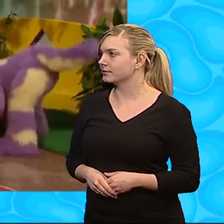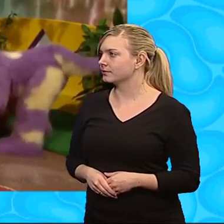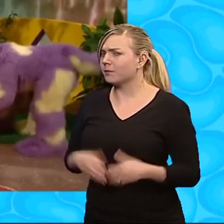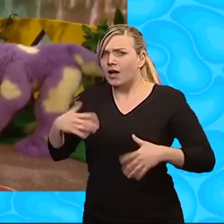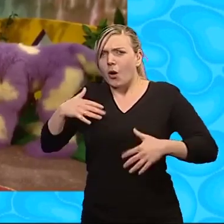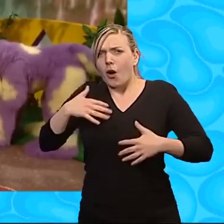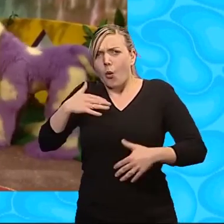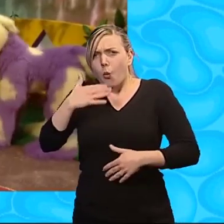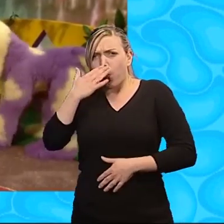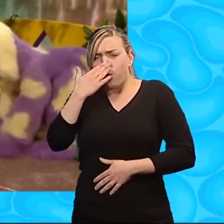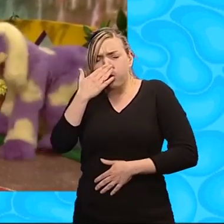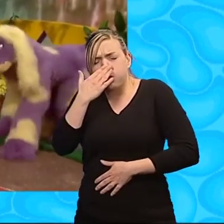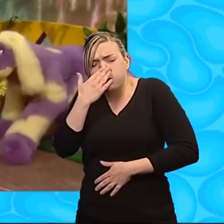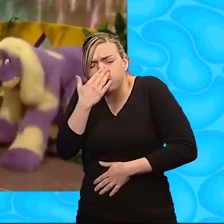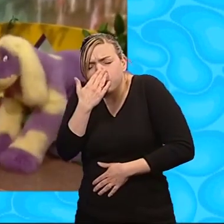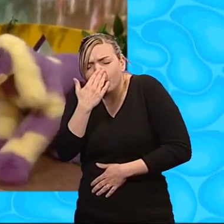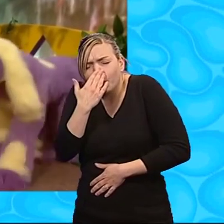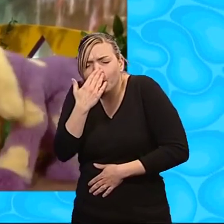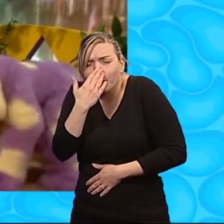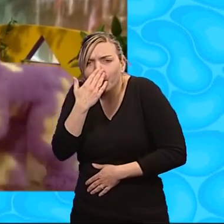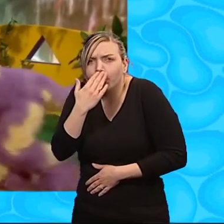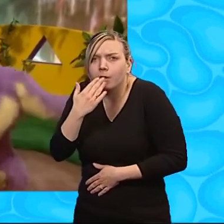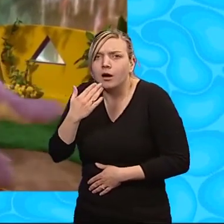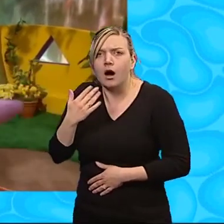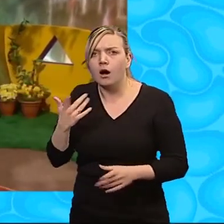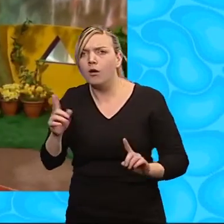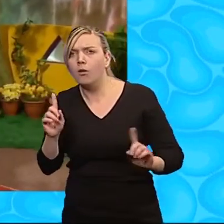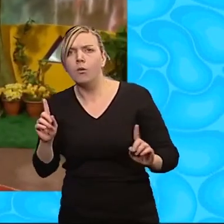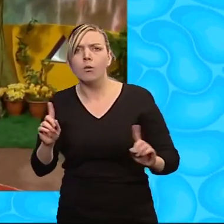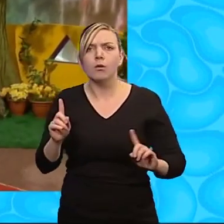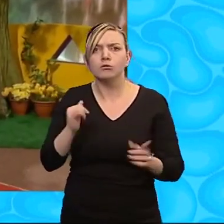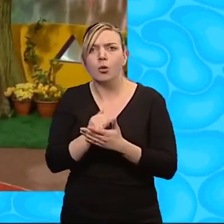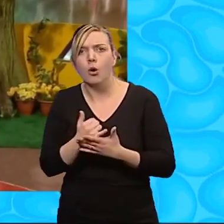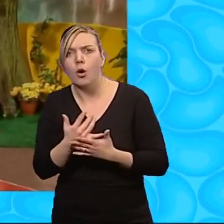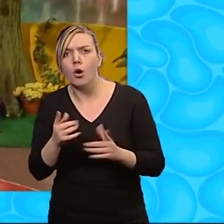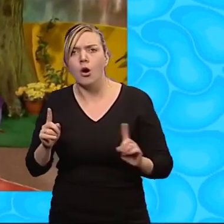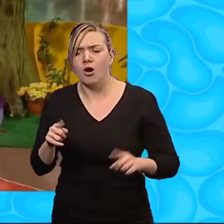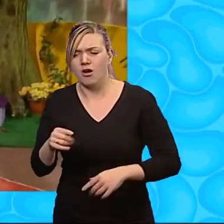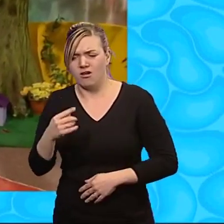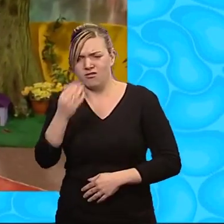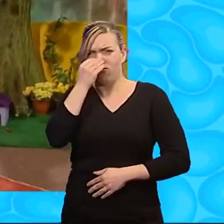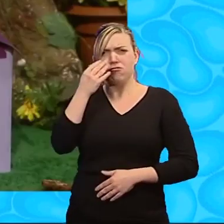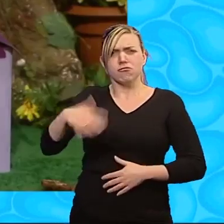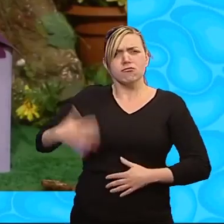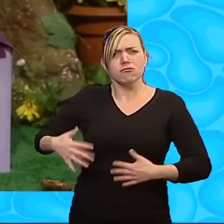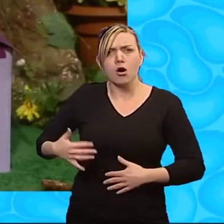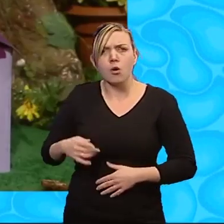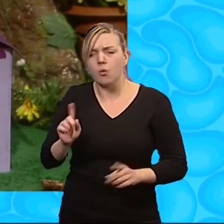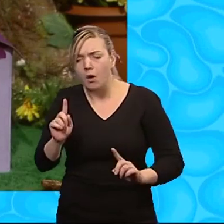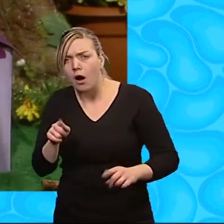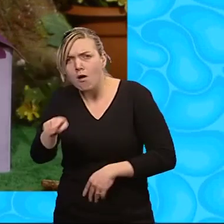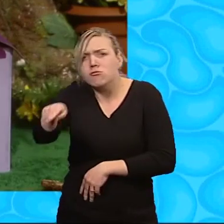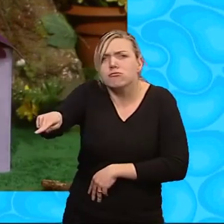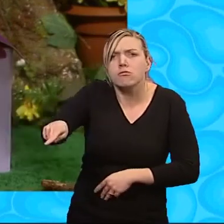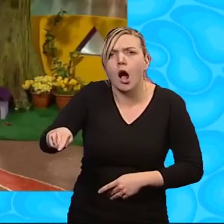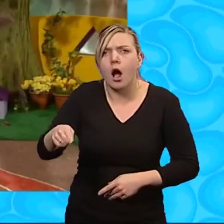Oh! oh!-o-oooh-o-haw. Eh, Beasles, what's the matter? It got me. What got you? In there. There's something